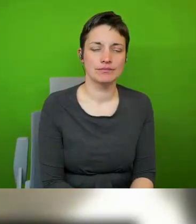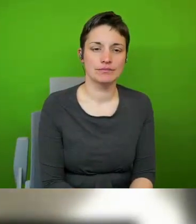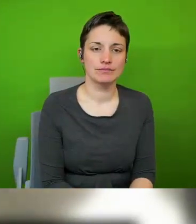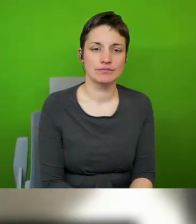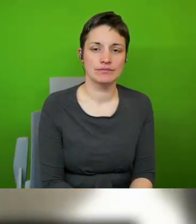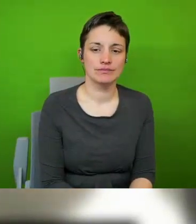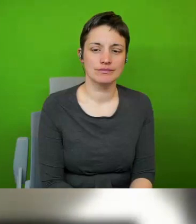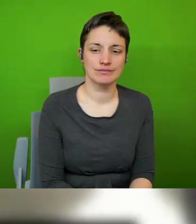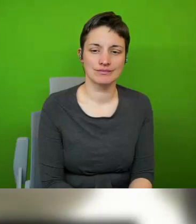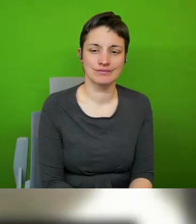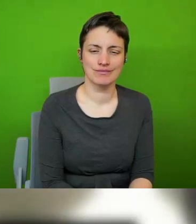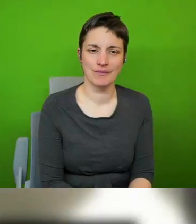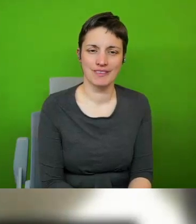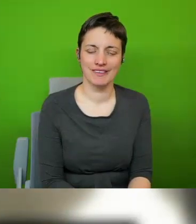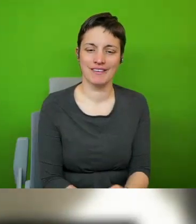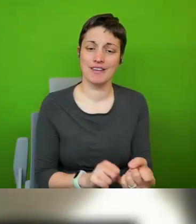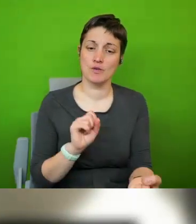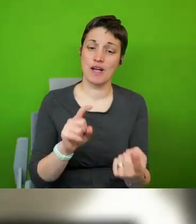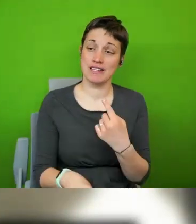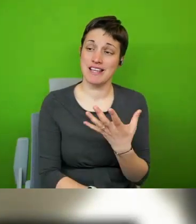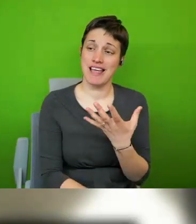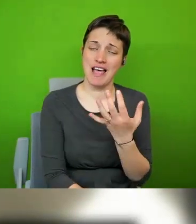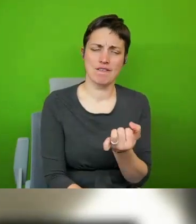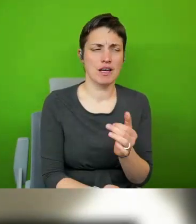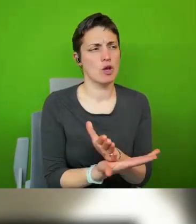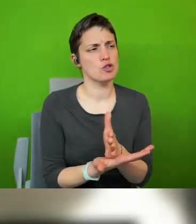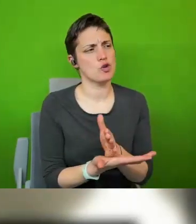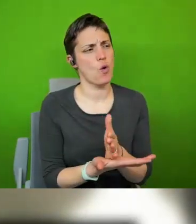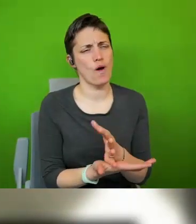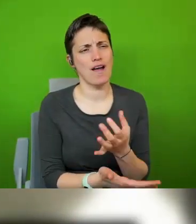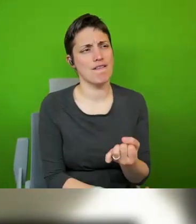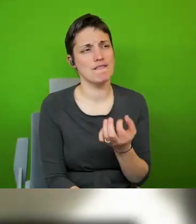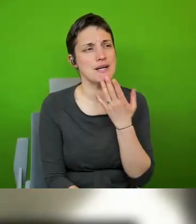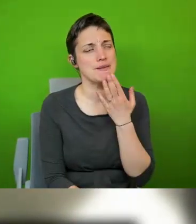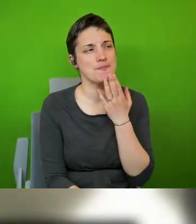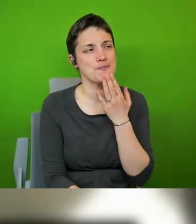you have an answer to the question i'm not sure i'm not sure i do um